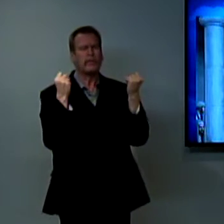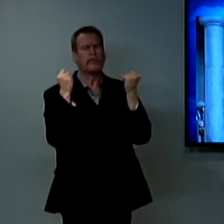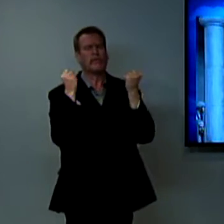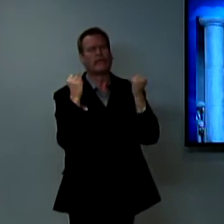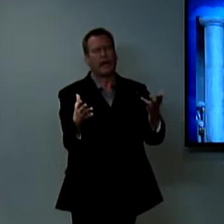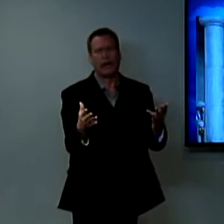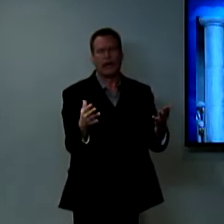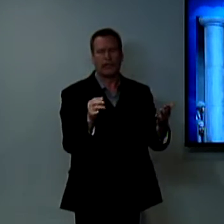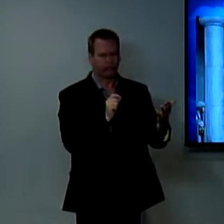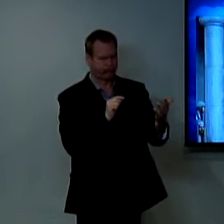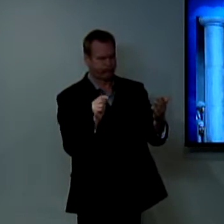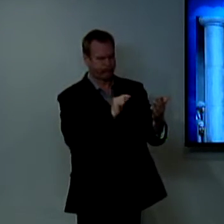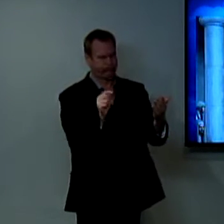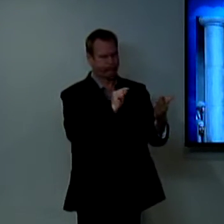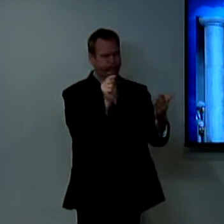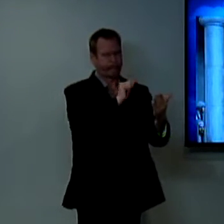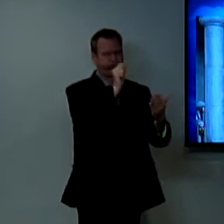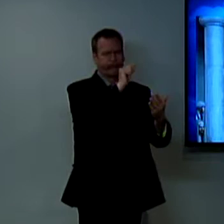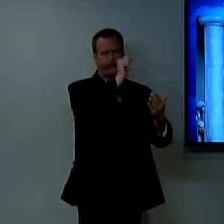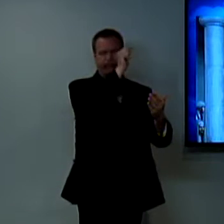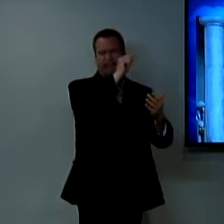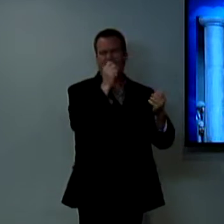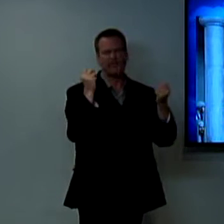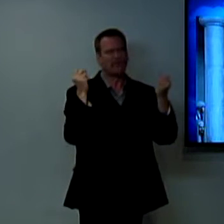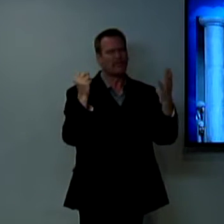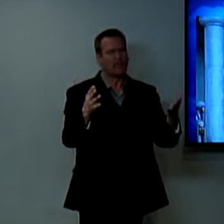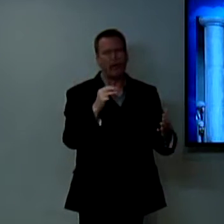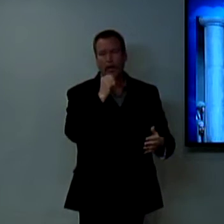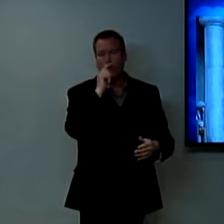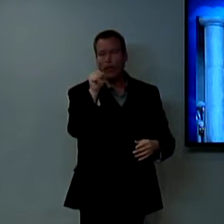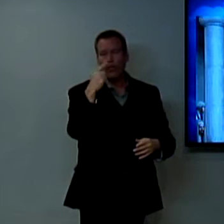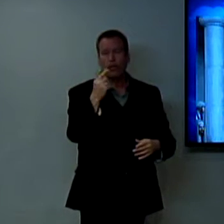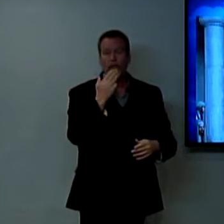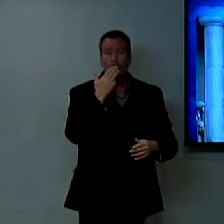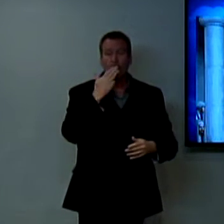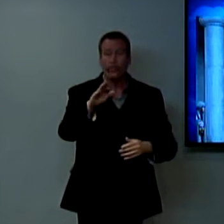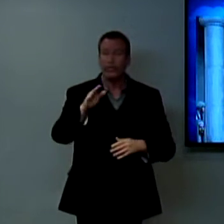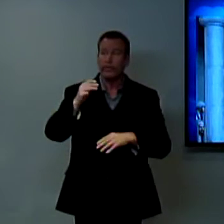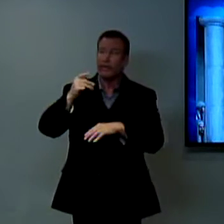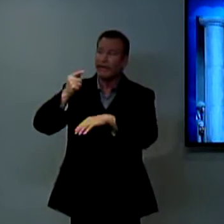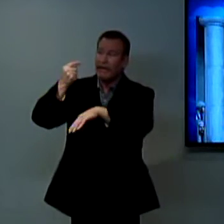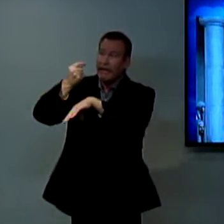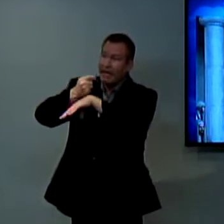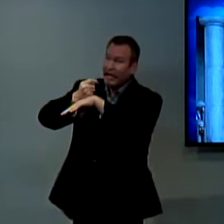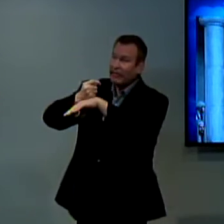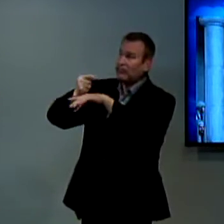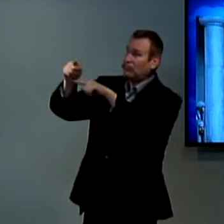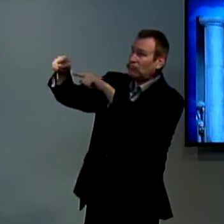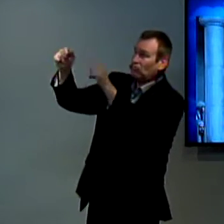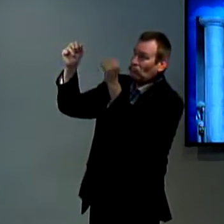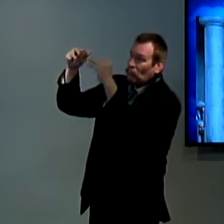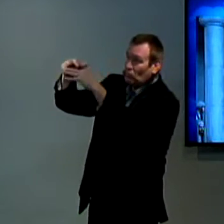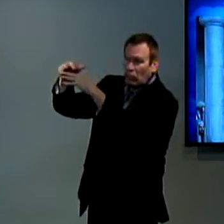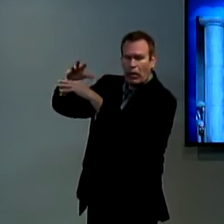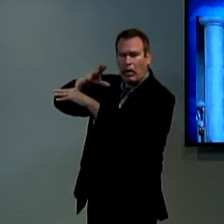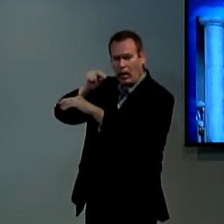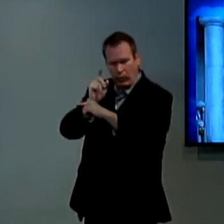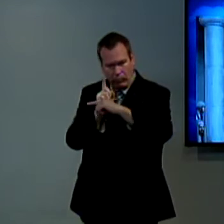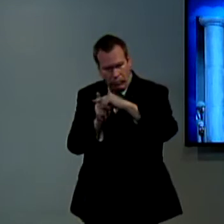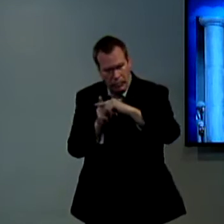and there were many many many many different readings and it wasn't only in Jerusalem that they had such a temple as well